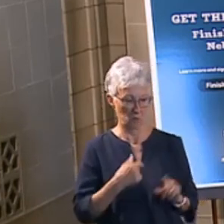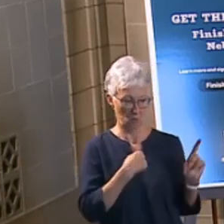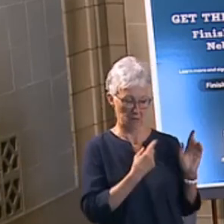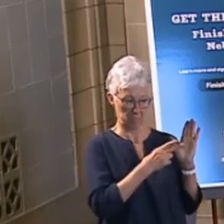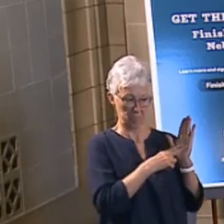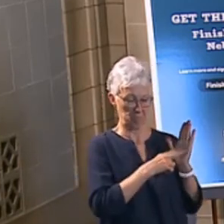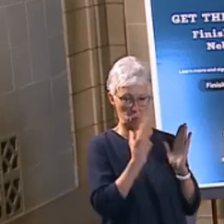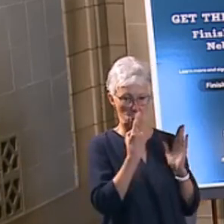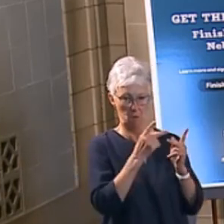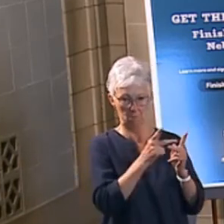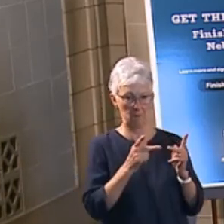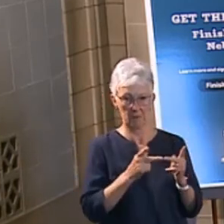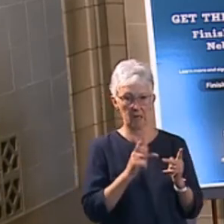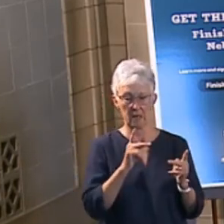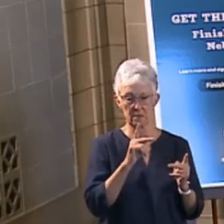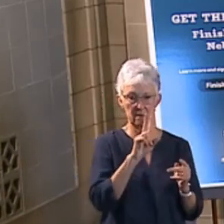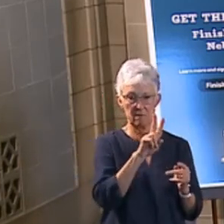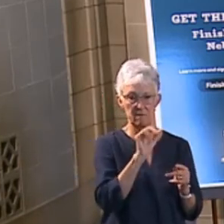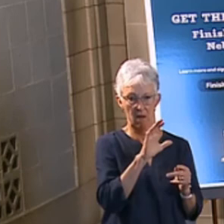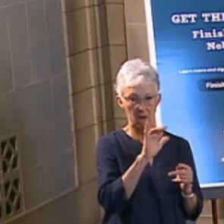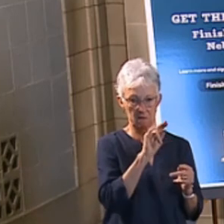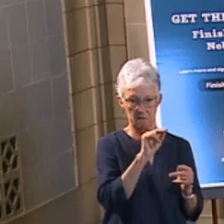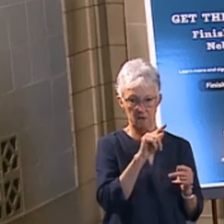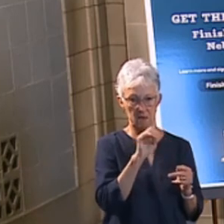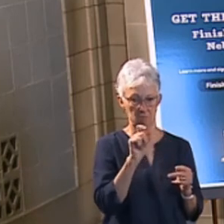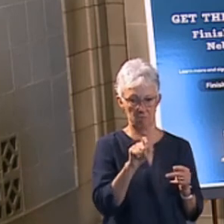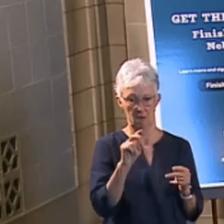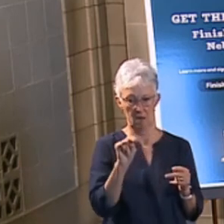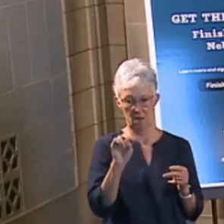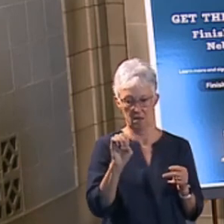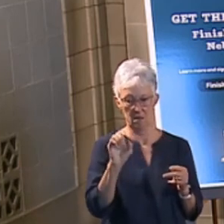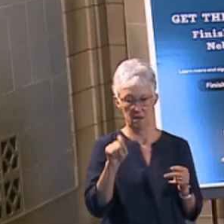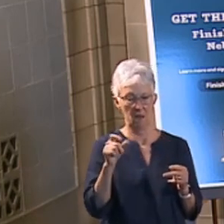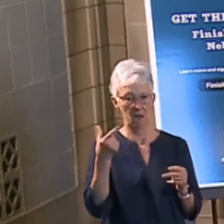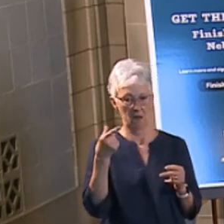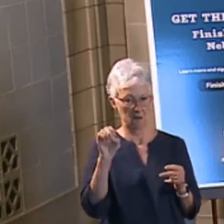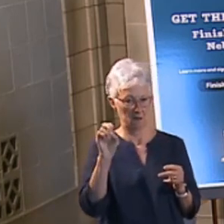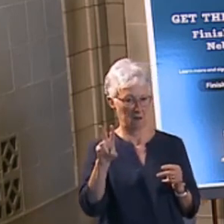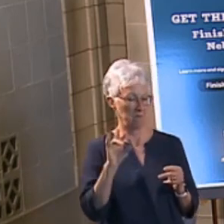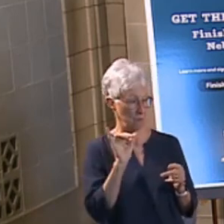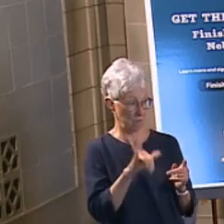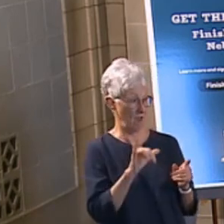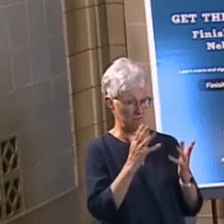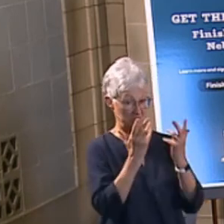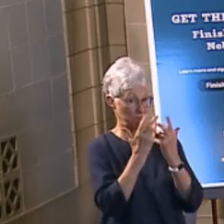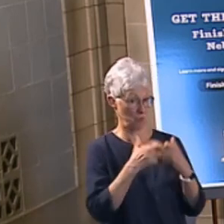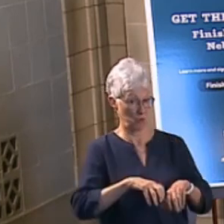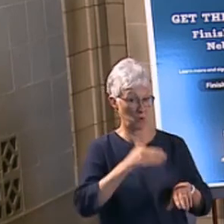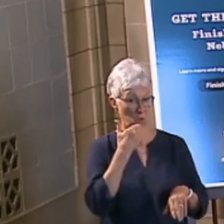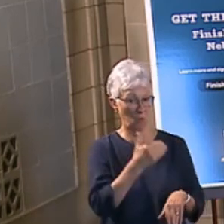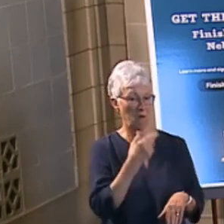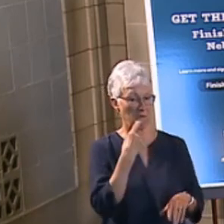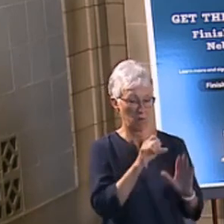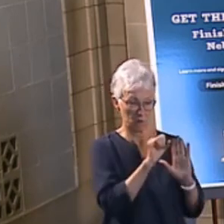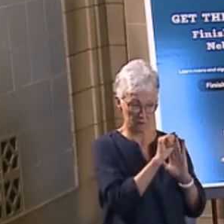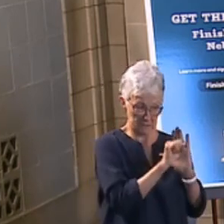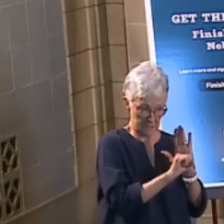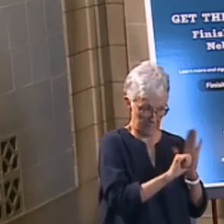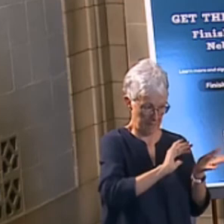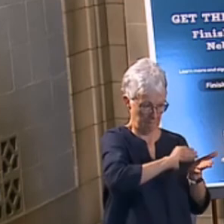to go get my vaccine on Saturday. So that system is working seamlessly between, you know, for example, for the state allocations